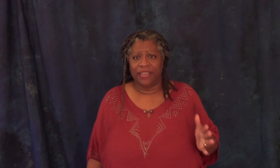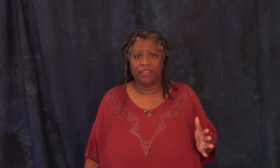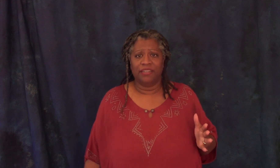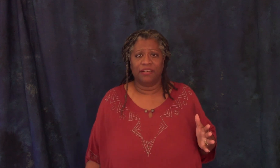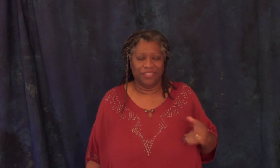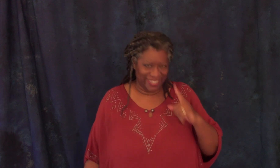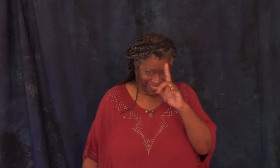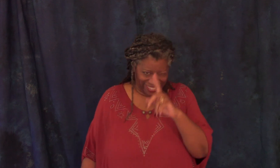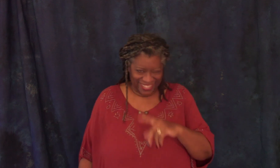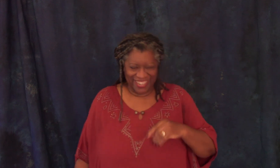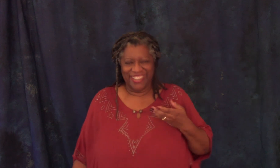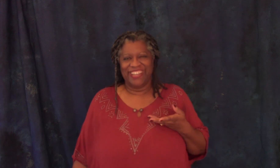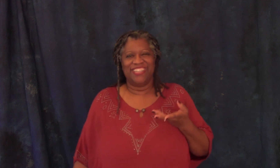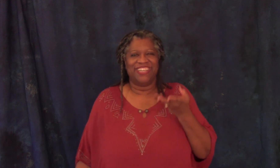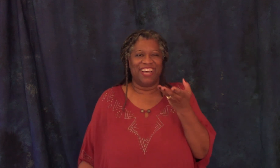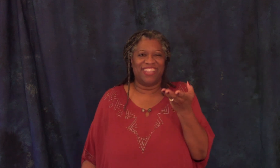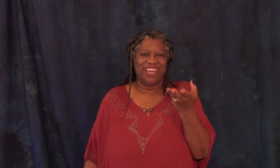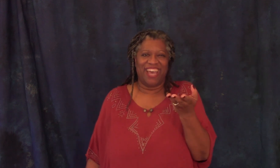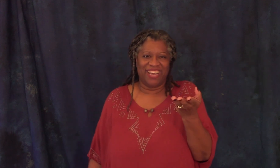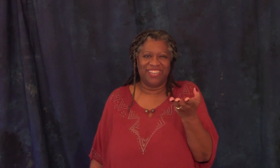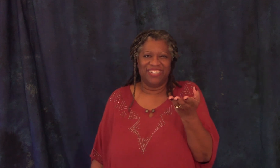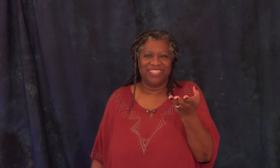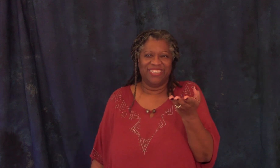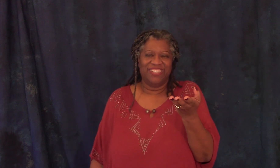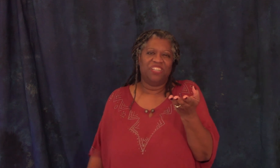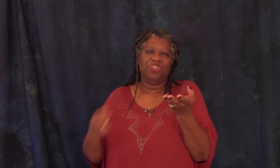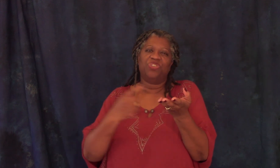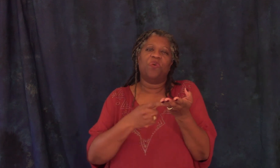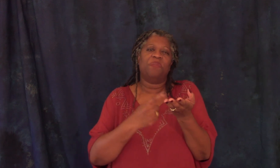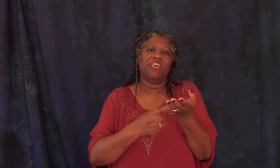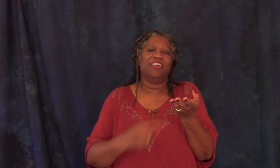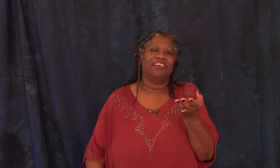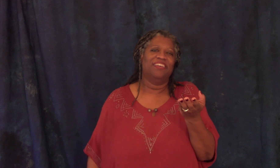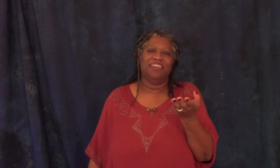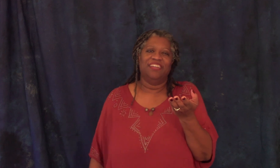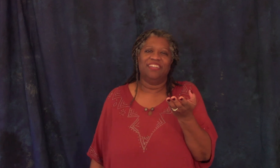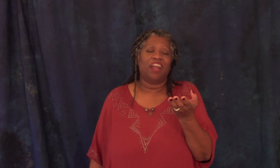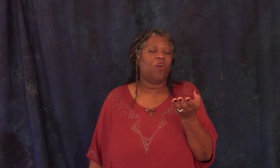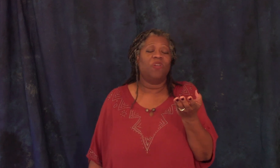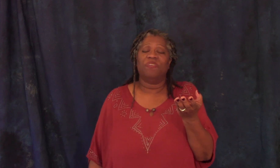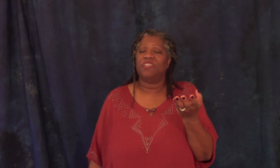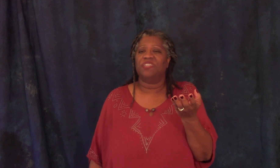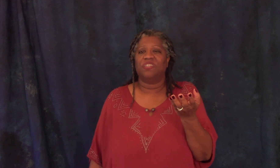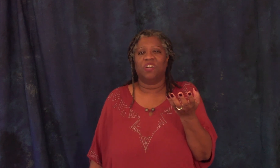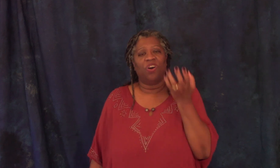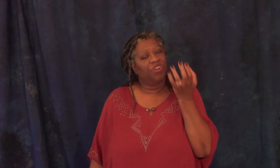well he took out the egg to show me that all of us are in